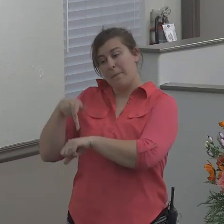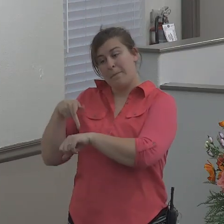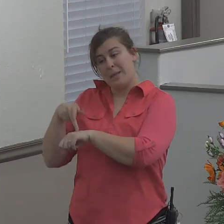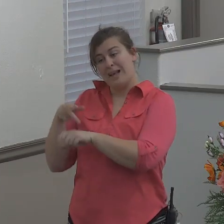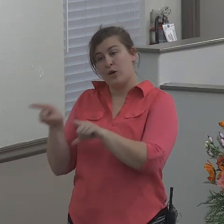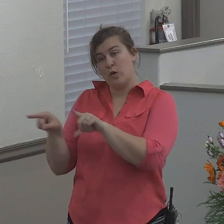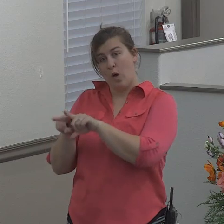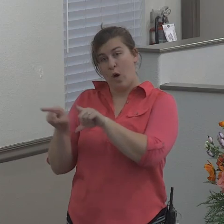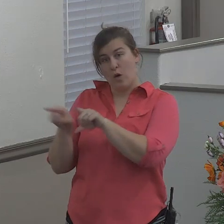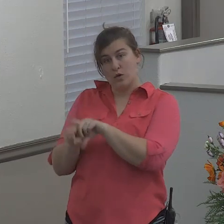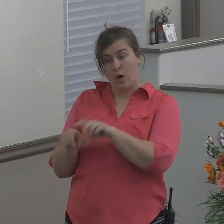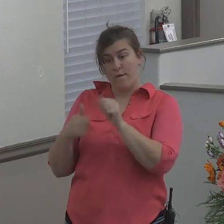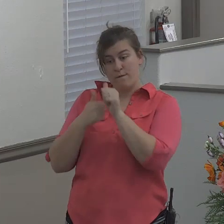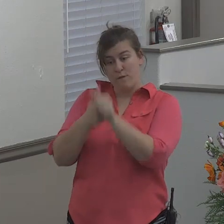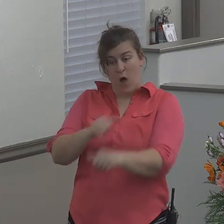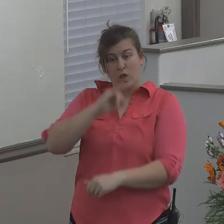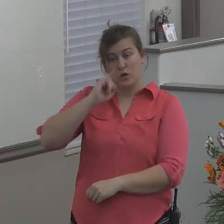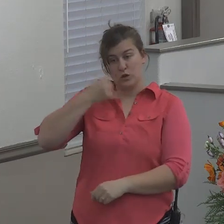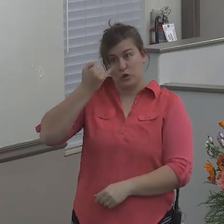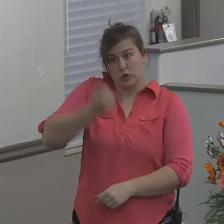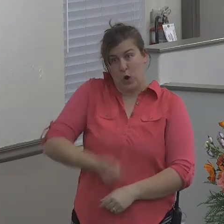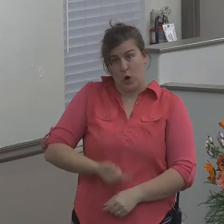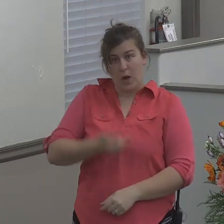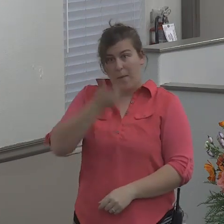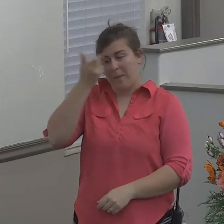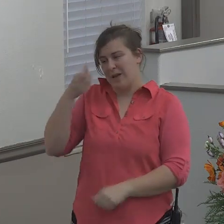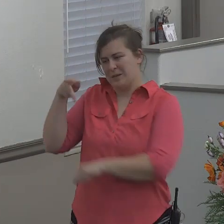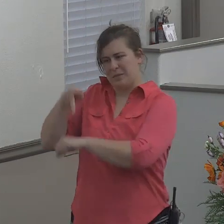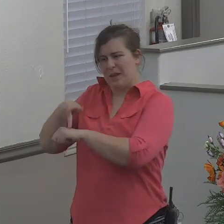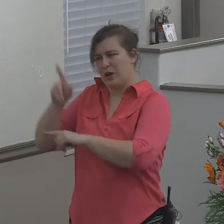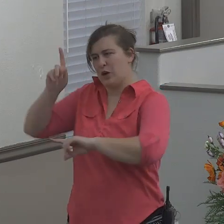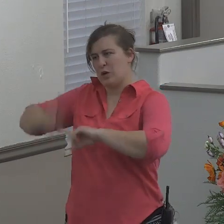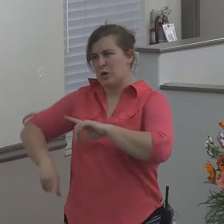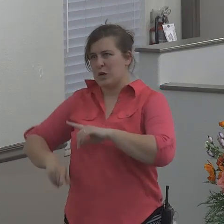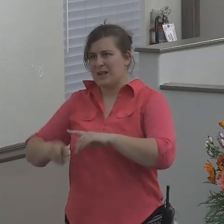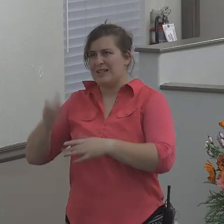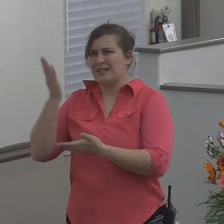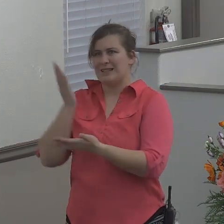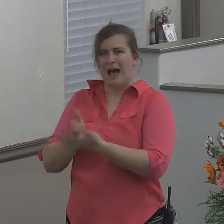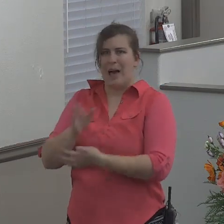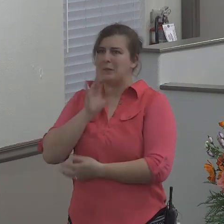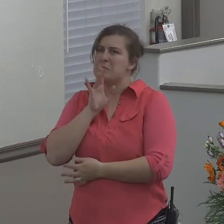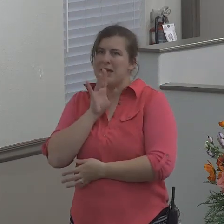Jonah in his footsteps because Peter couldn't seem to keep his foot out of his mouth either.